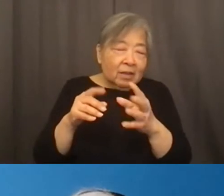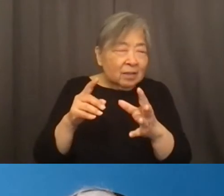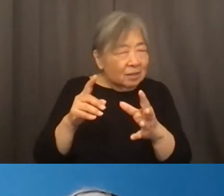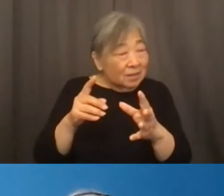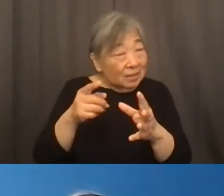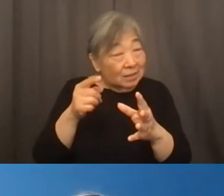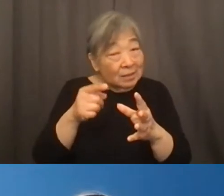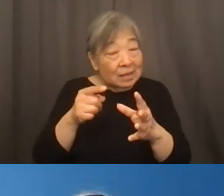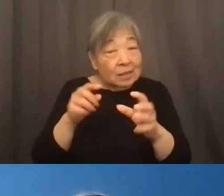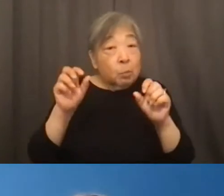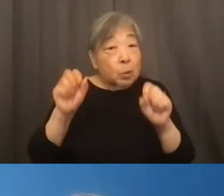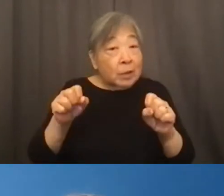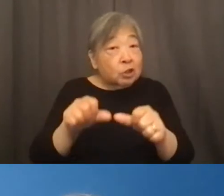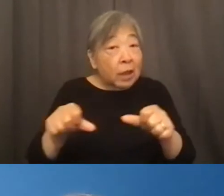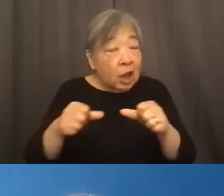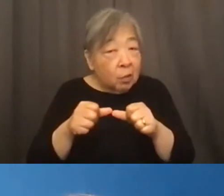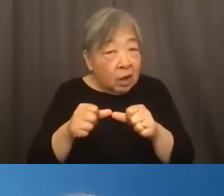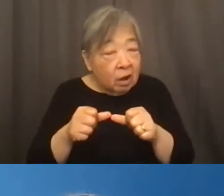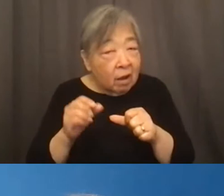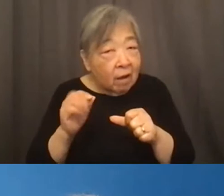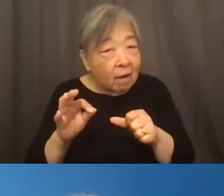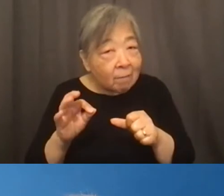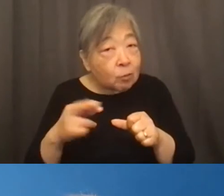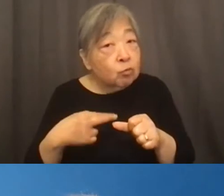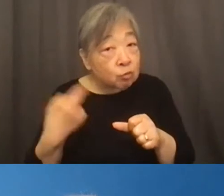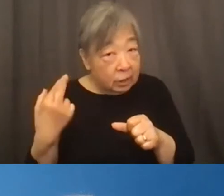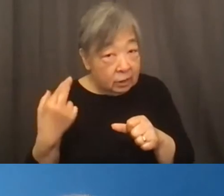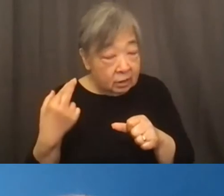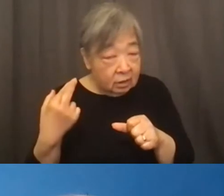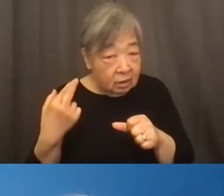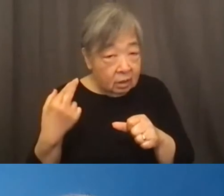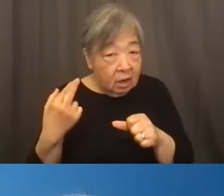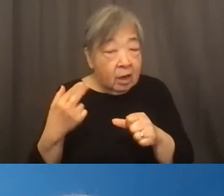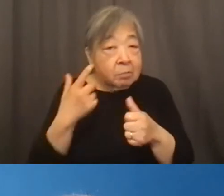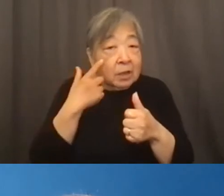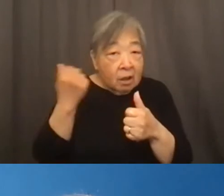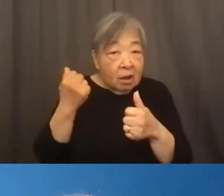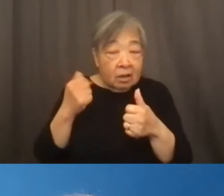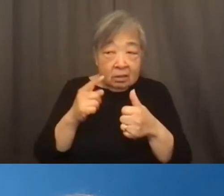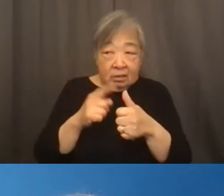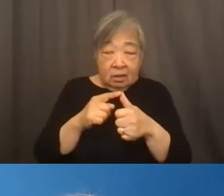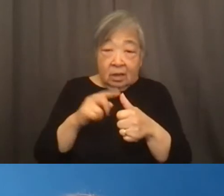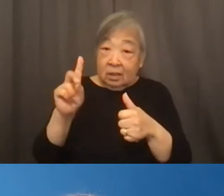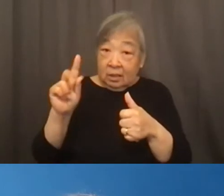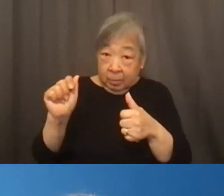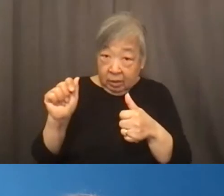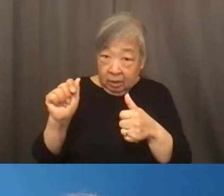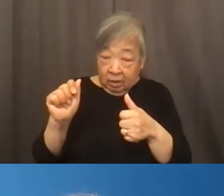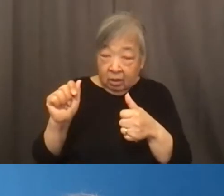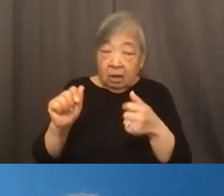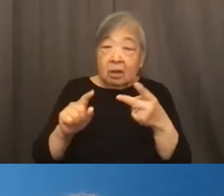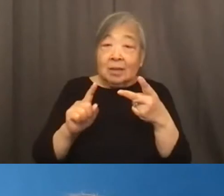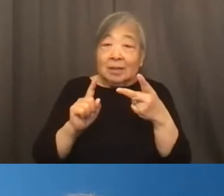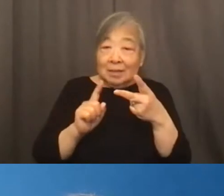area of significant risk. One because of disability but two because